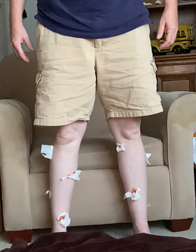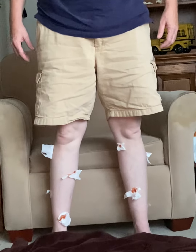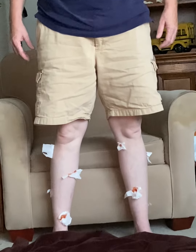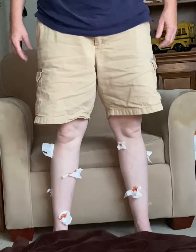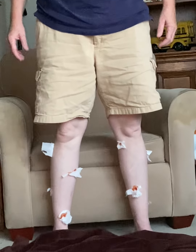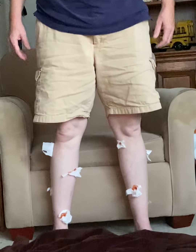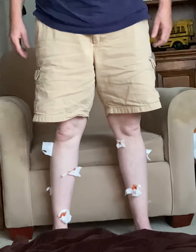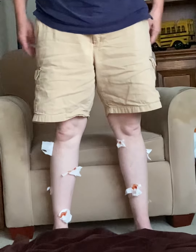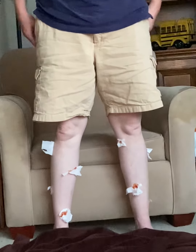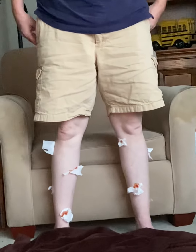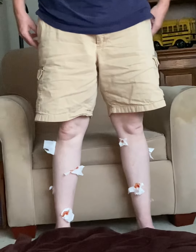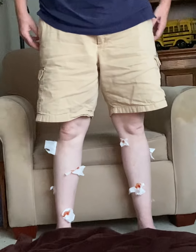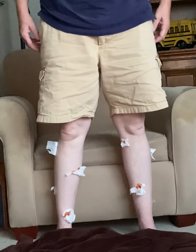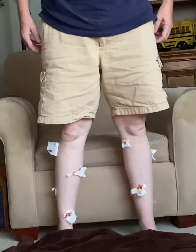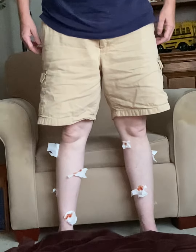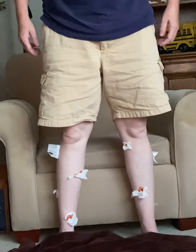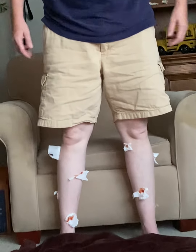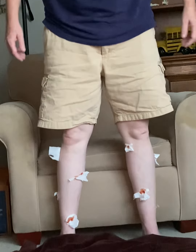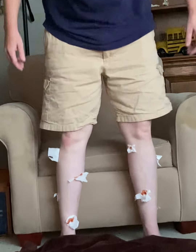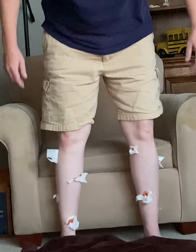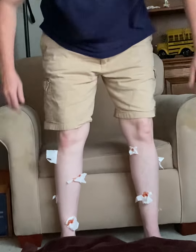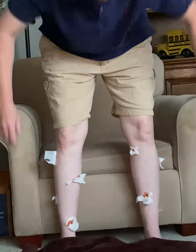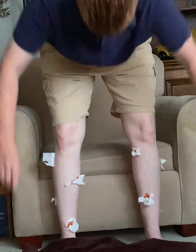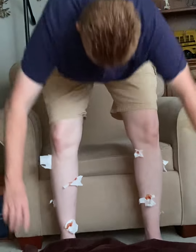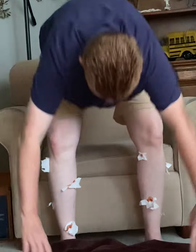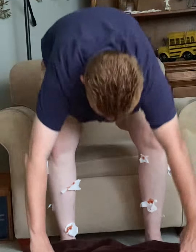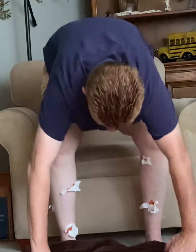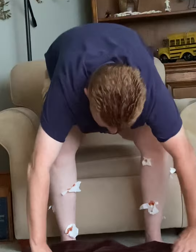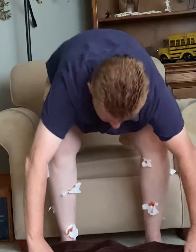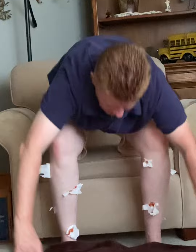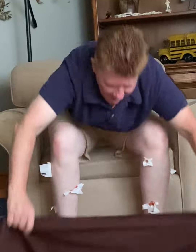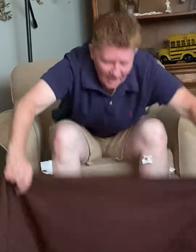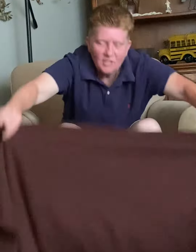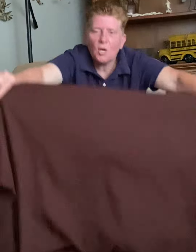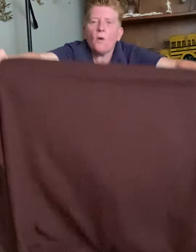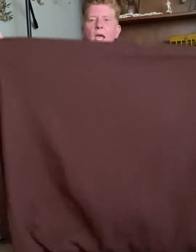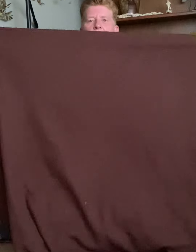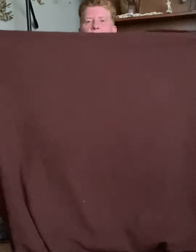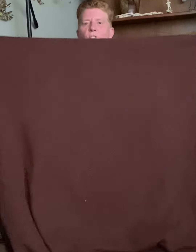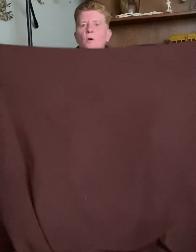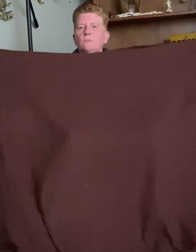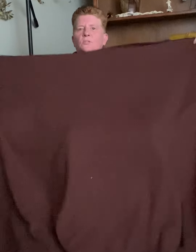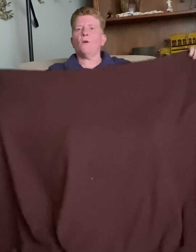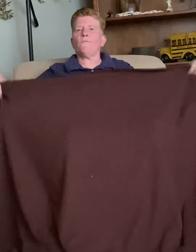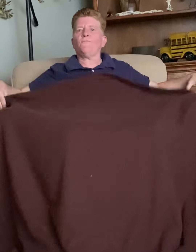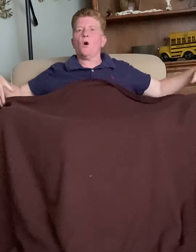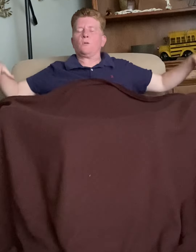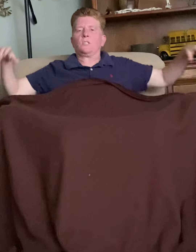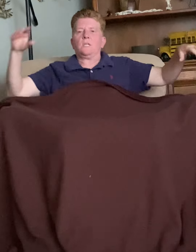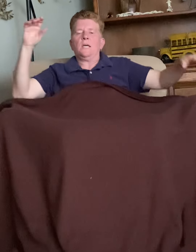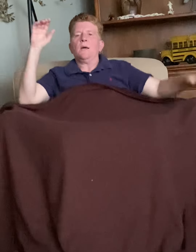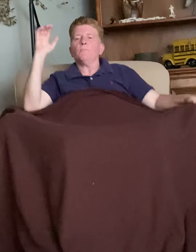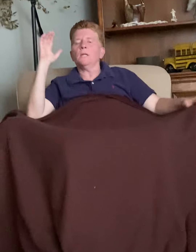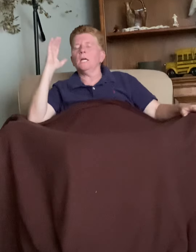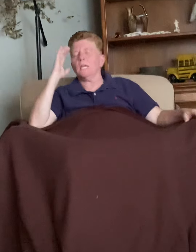Okay? And you're sitting on the chair. You're gonna get it all over the chair. okay. So, so, folks, please,